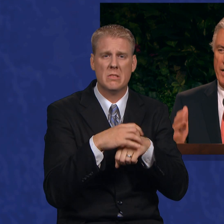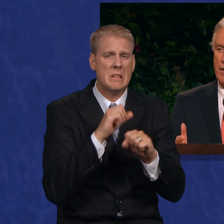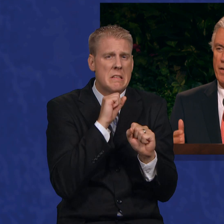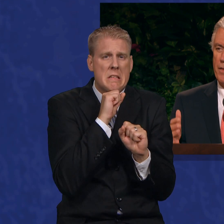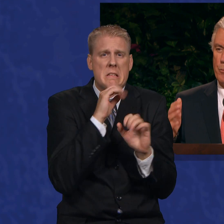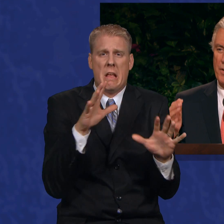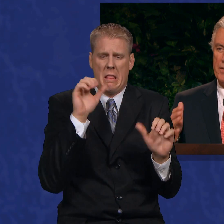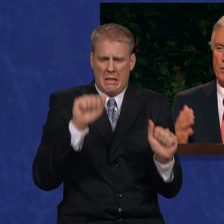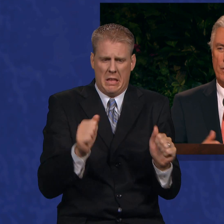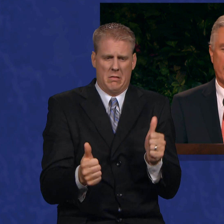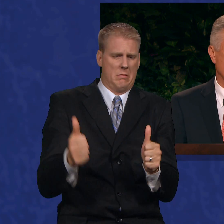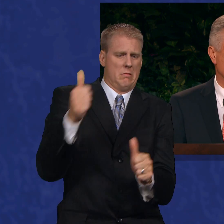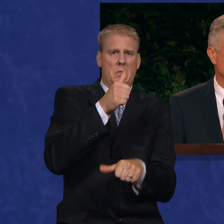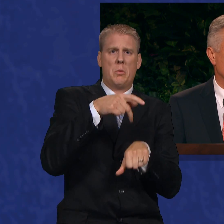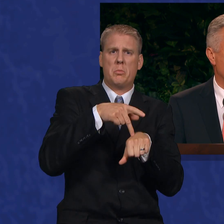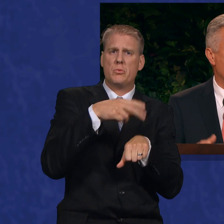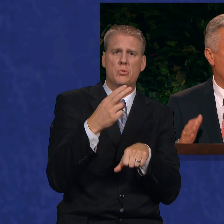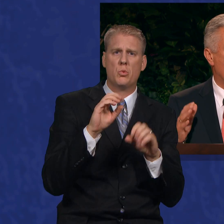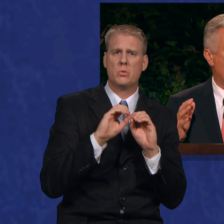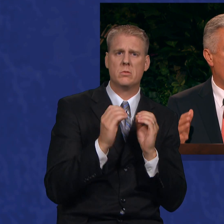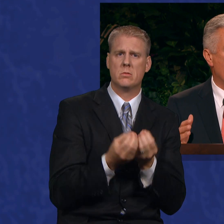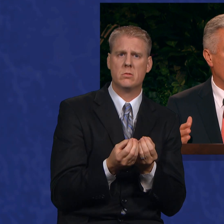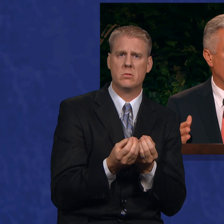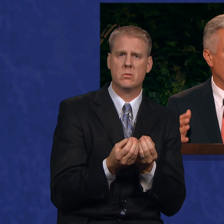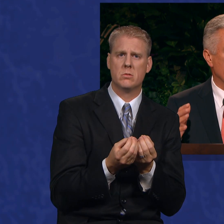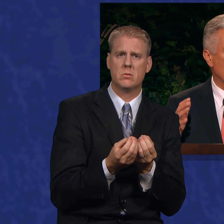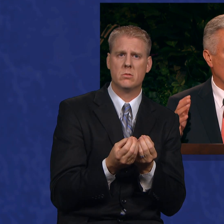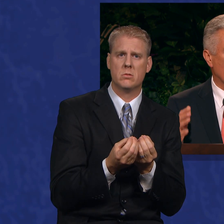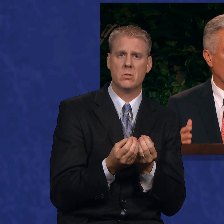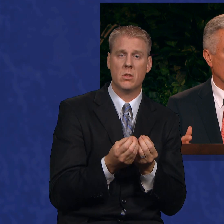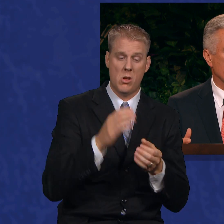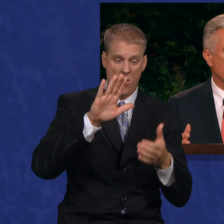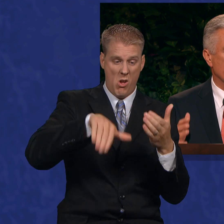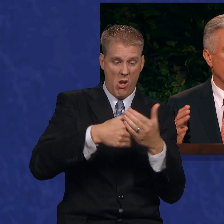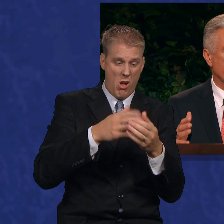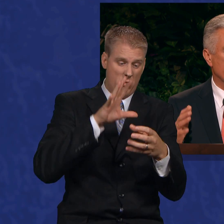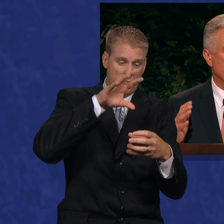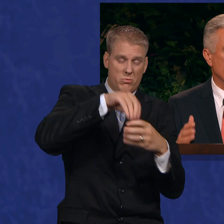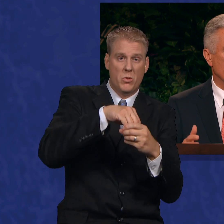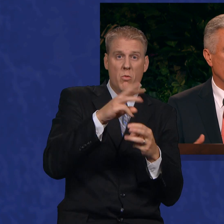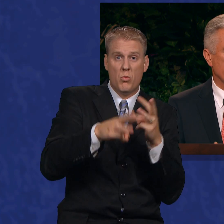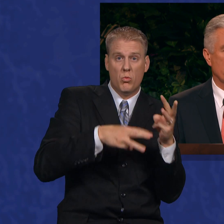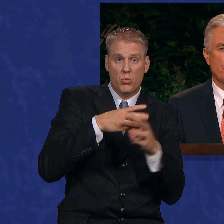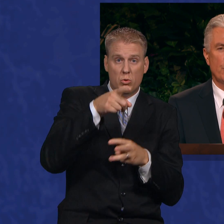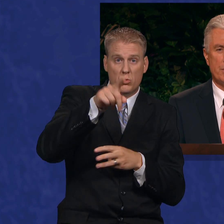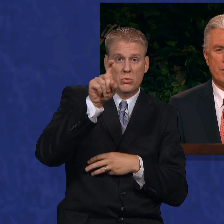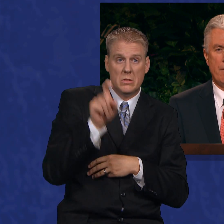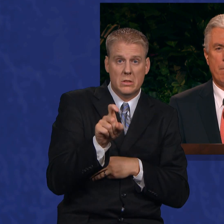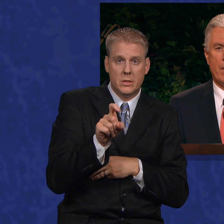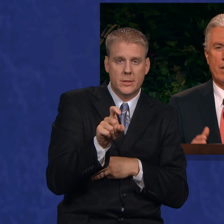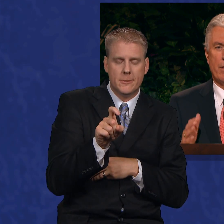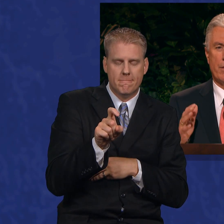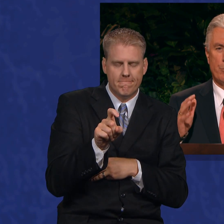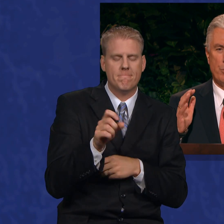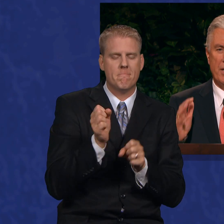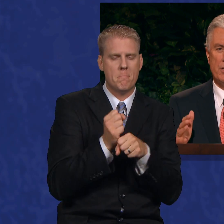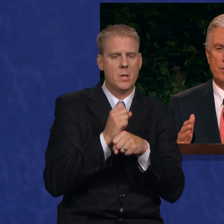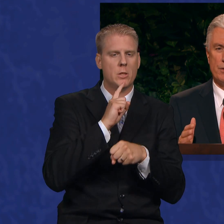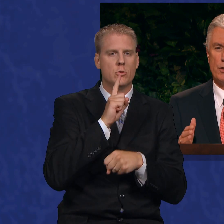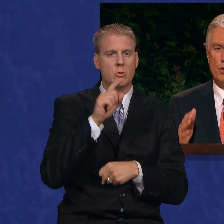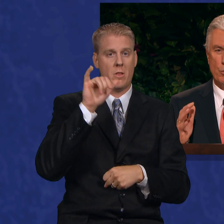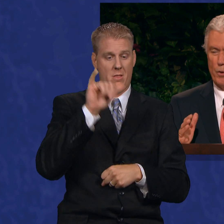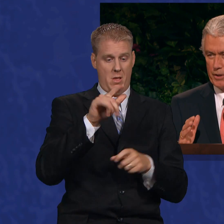is greater than the priesthood organization. All in the world you need to do is to put the